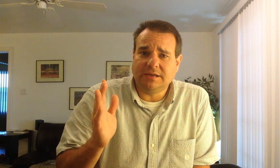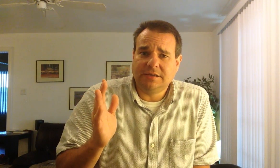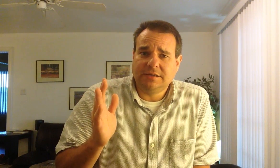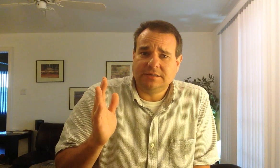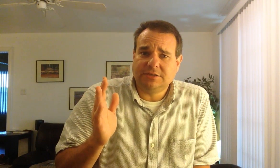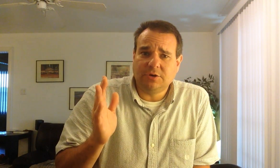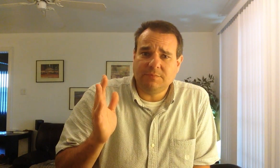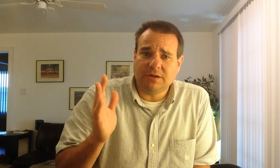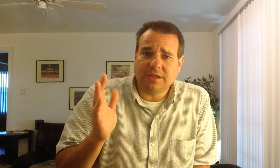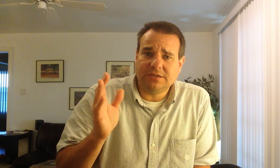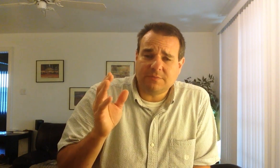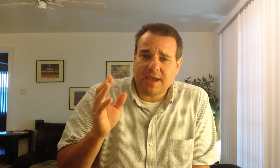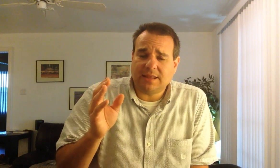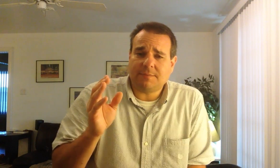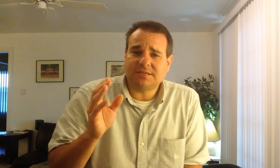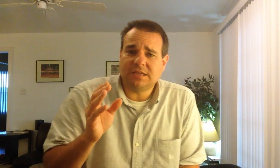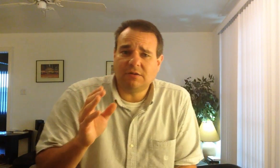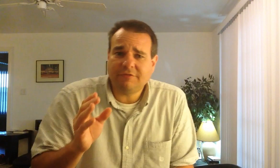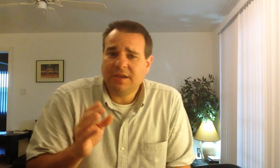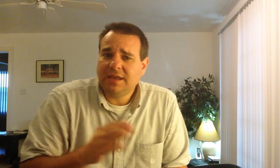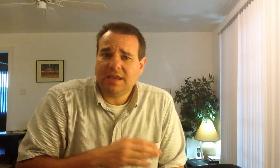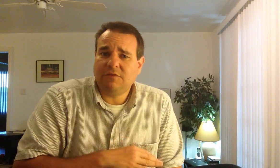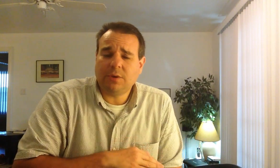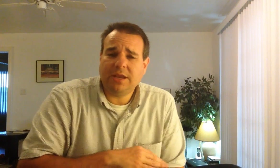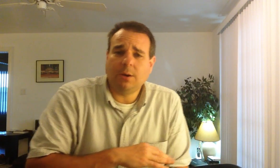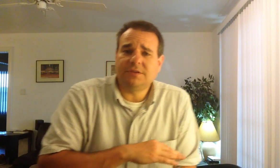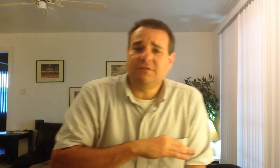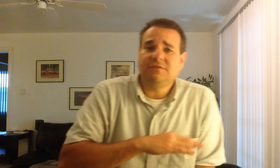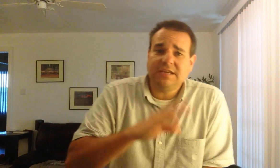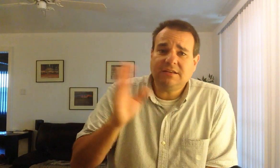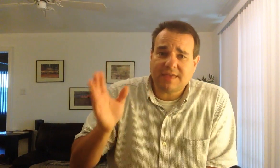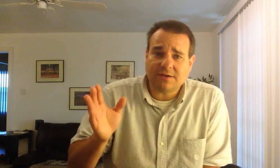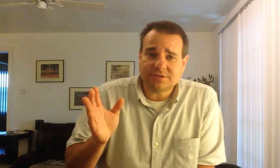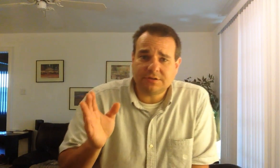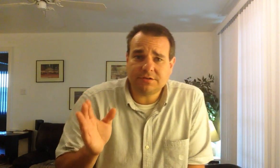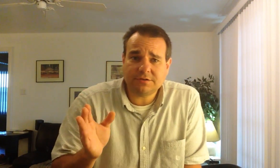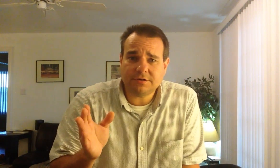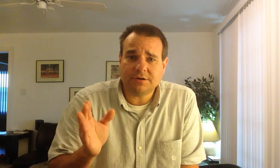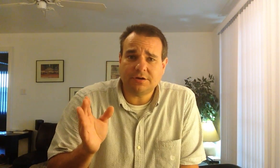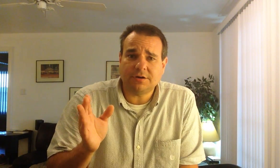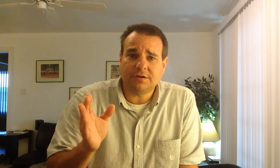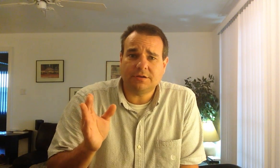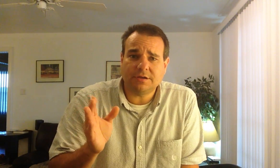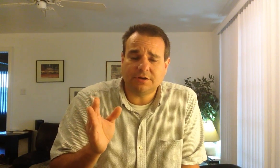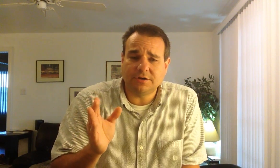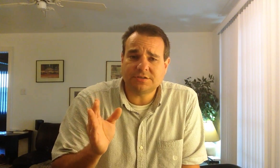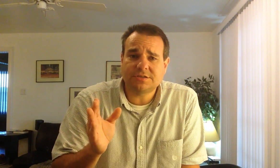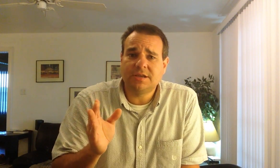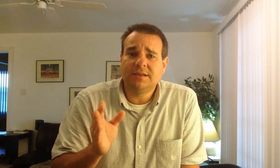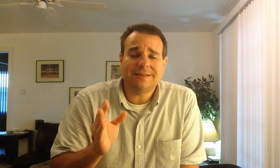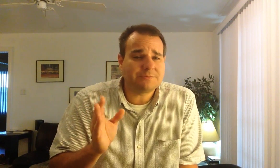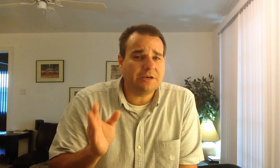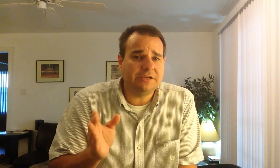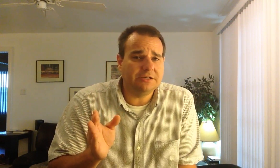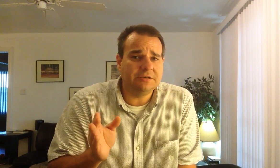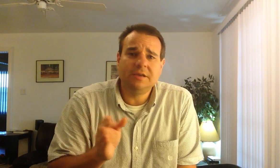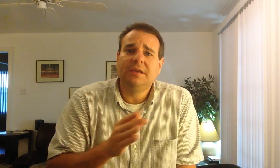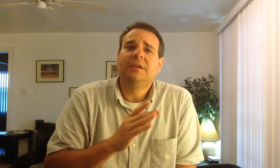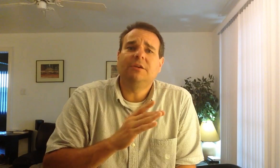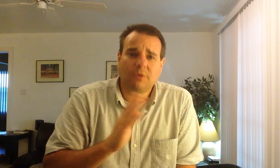doughy middle-aged man like myself, if you could hear up to 15,000 hertz, that's pretty good. You